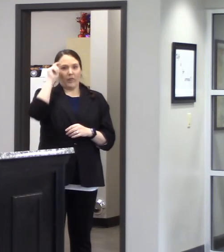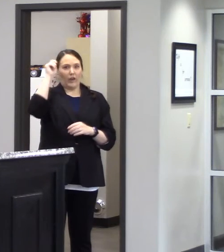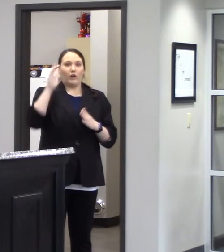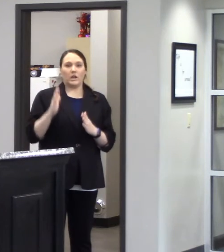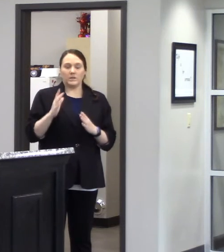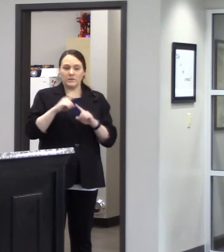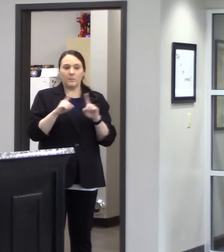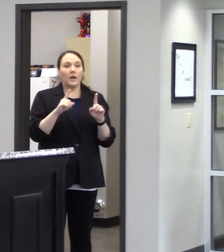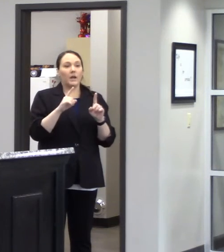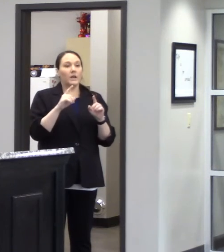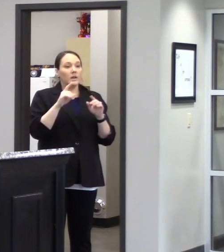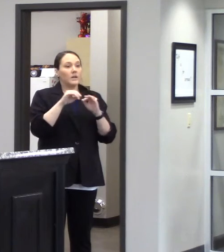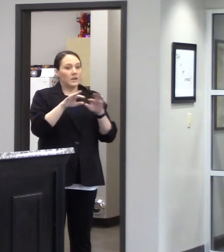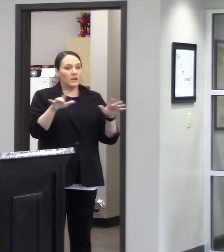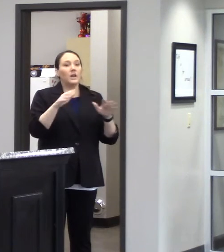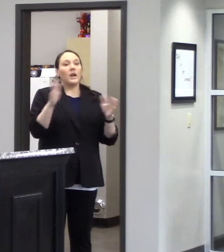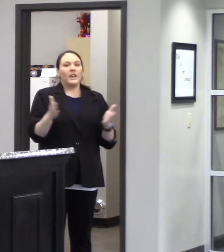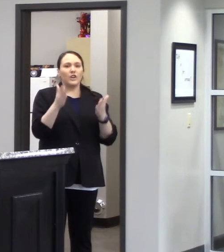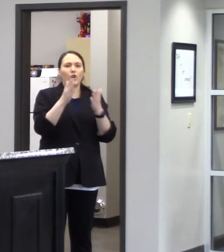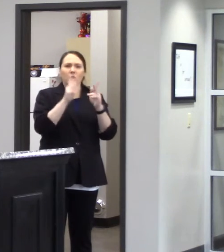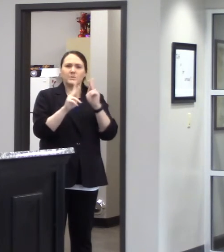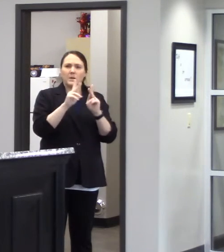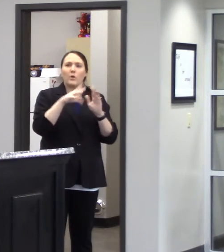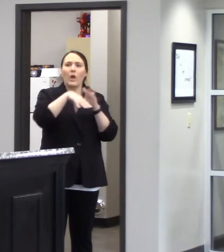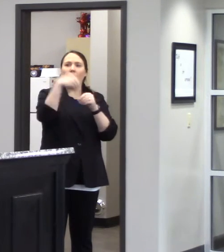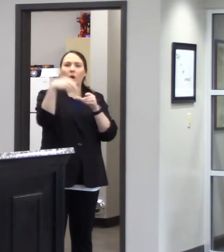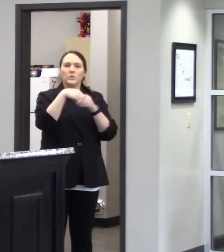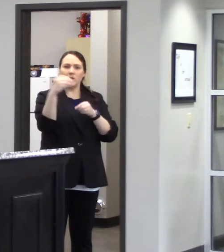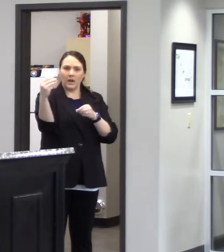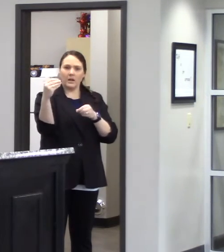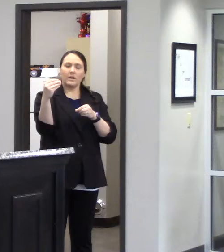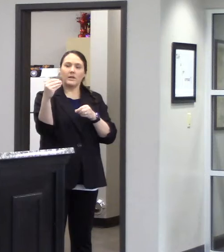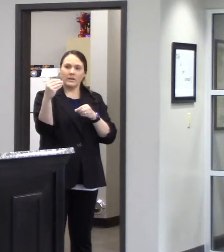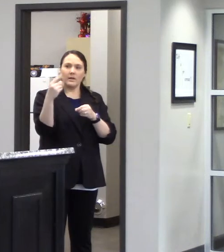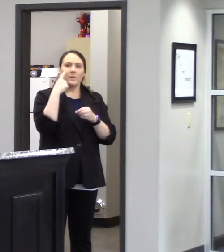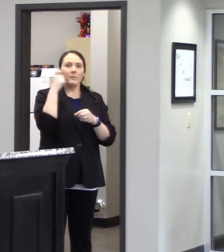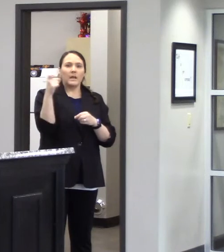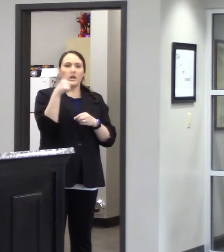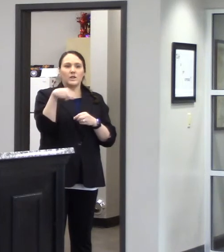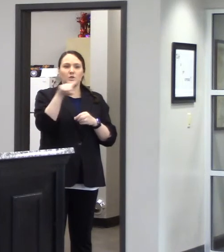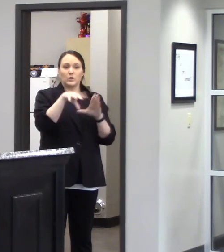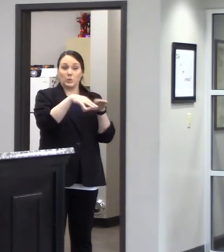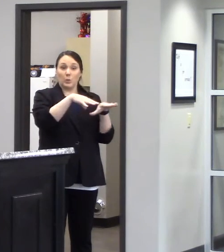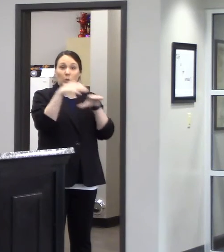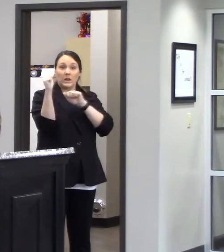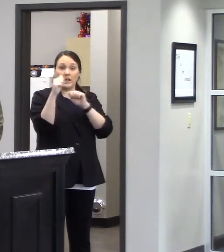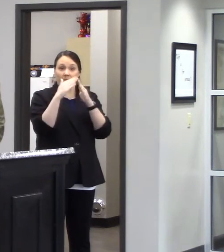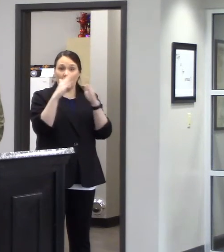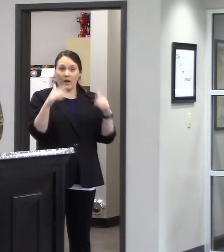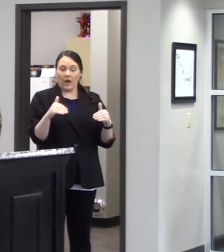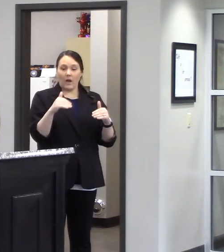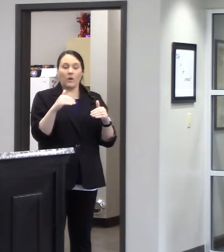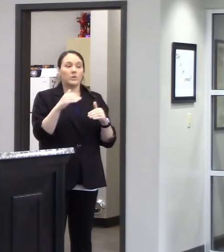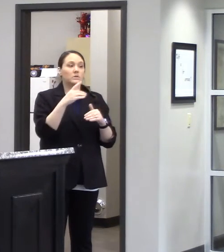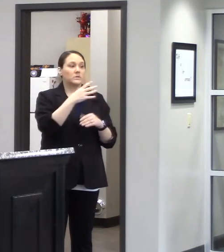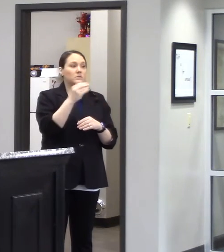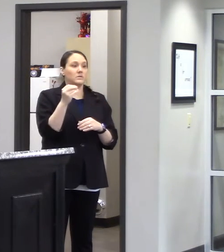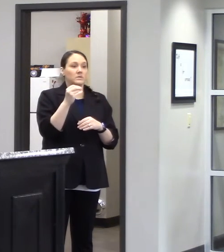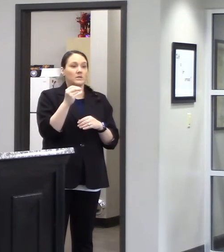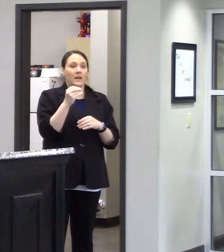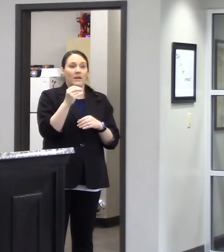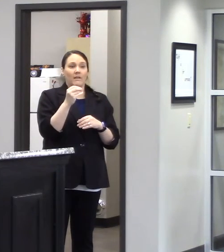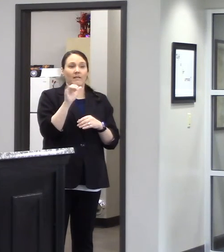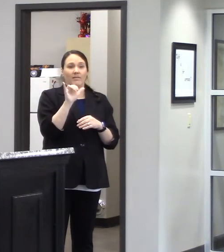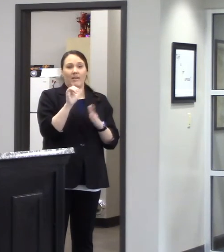the governor's encouraged folks to be out on the outside enjoy the outdoors just because you go out of your house and they're counting down as a